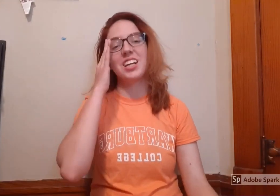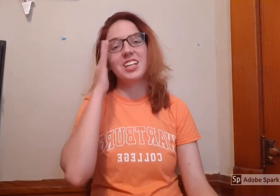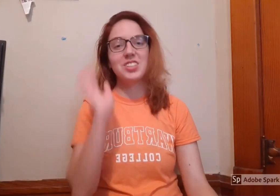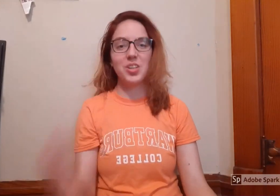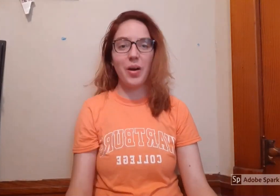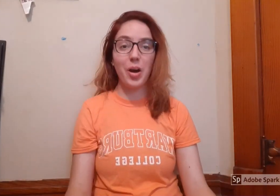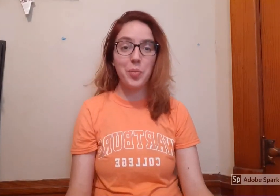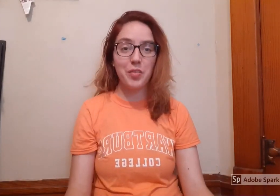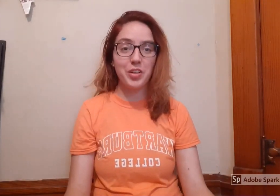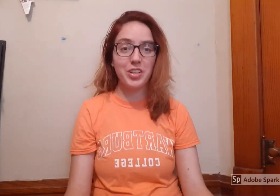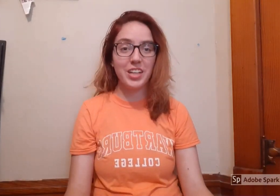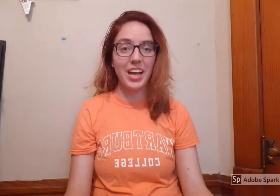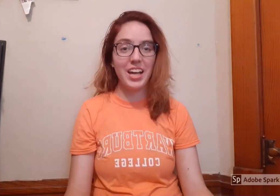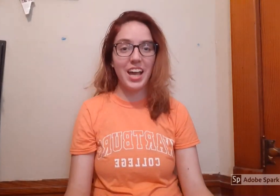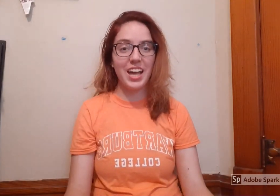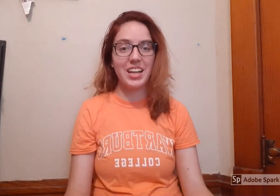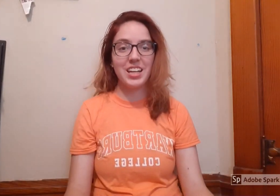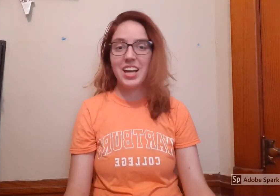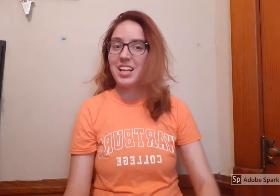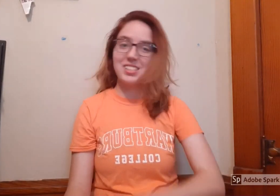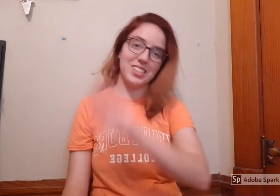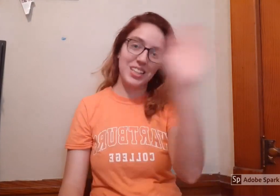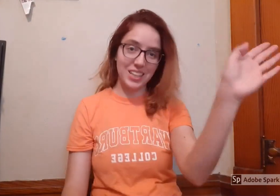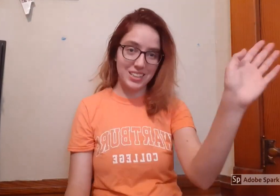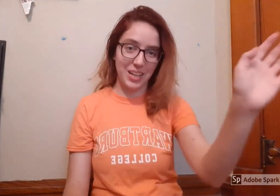So I hope you have a good day and see you next time.